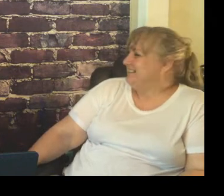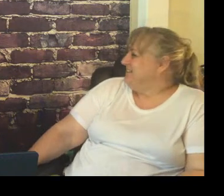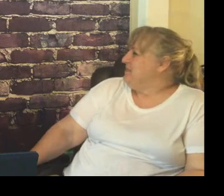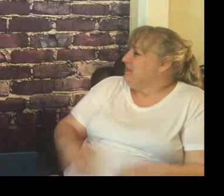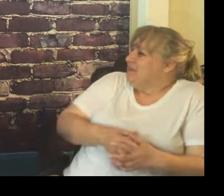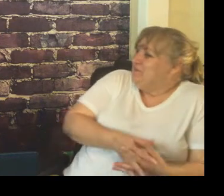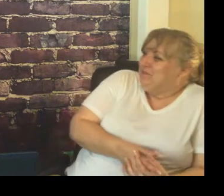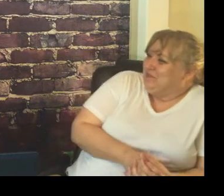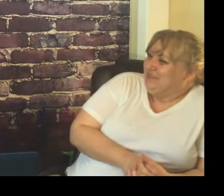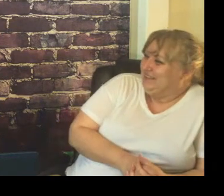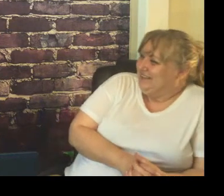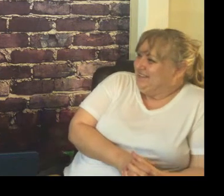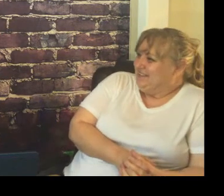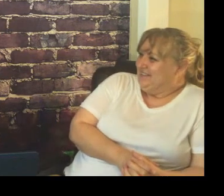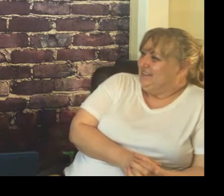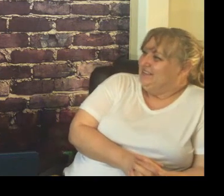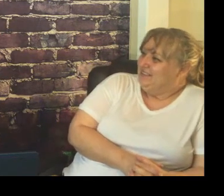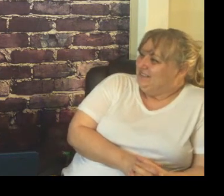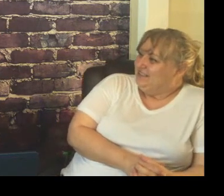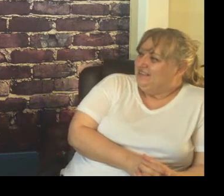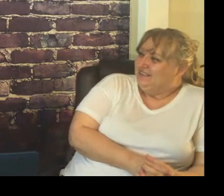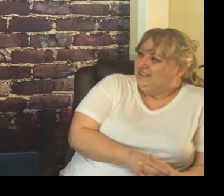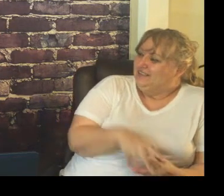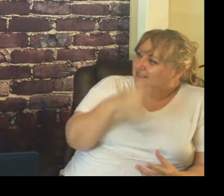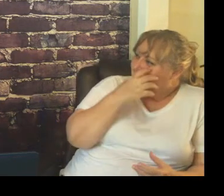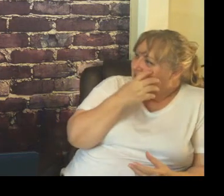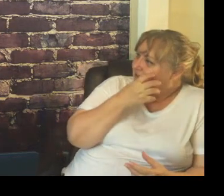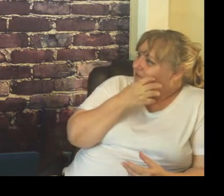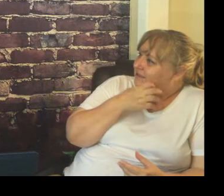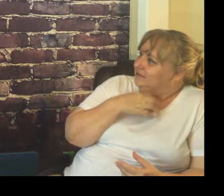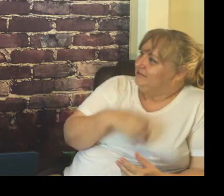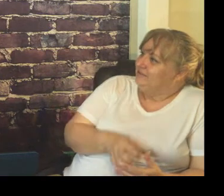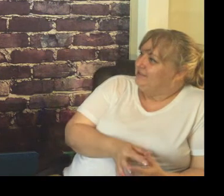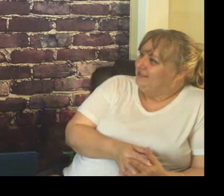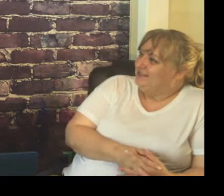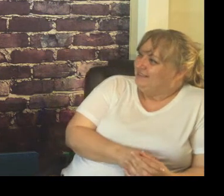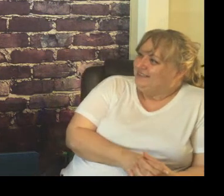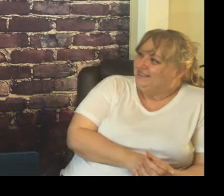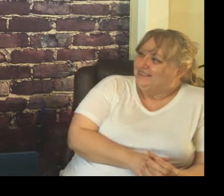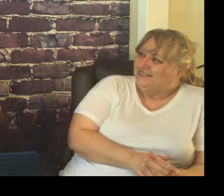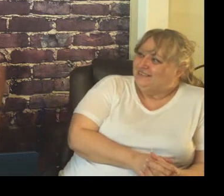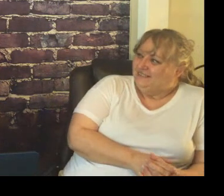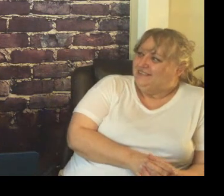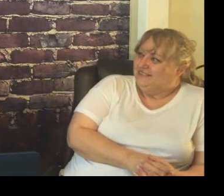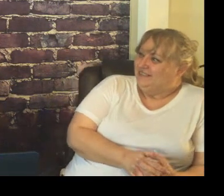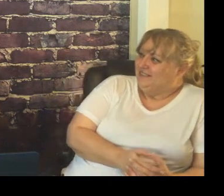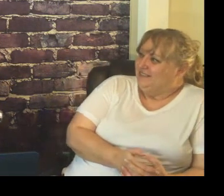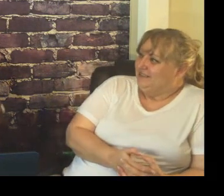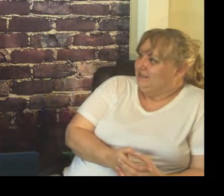I would tell the kids all the time from the very first day I'm going to smile at you today but come tomorrow you